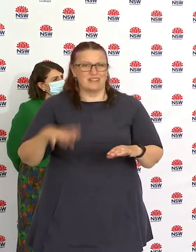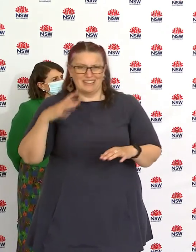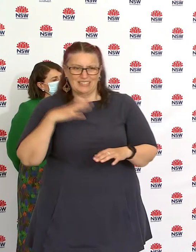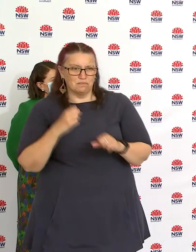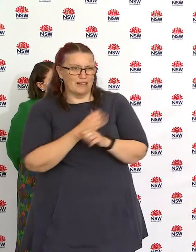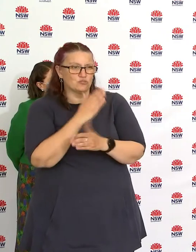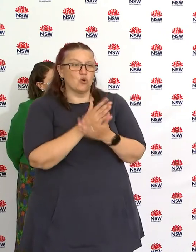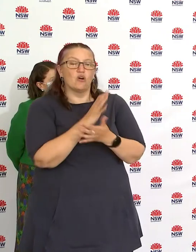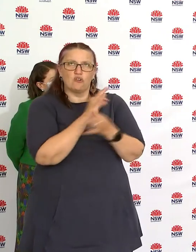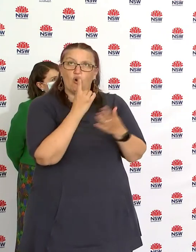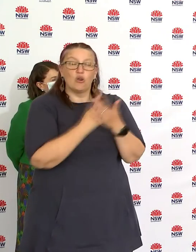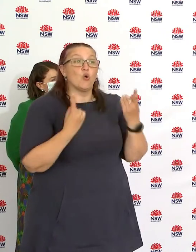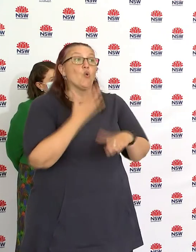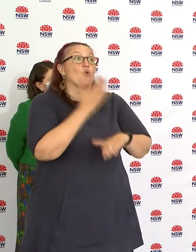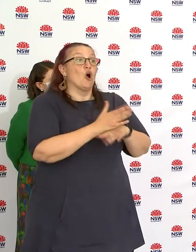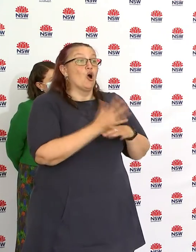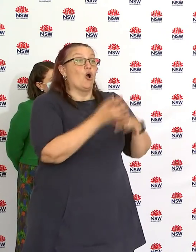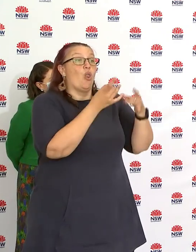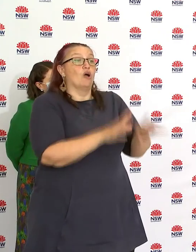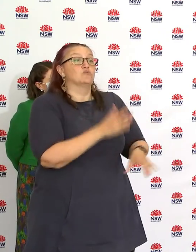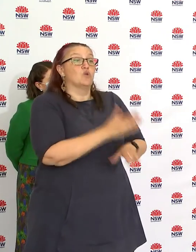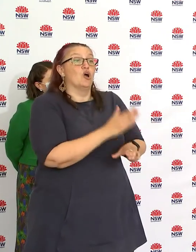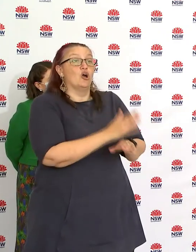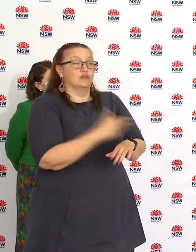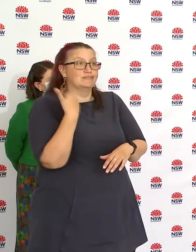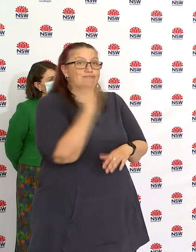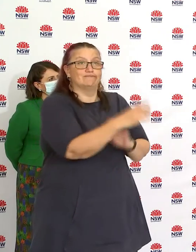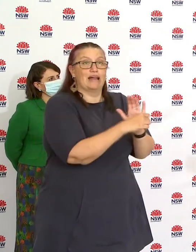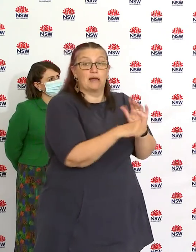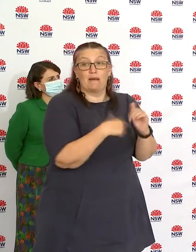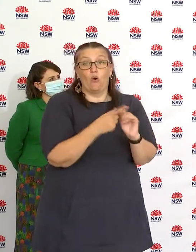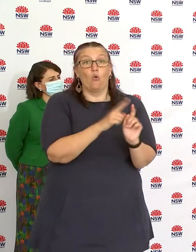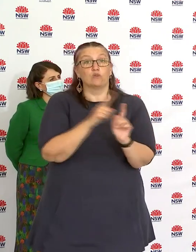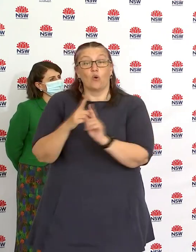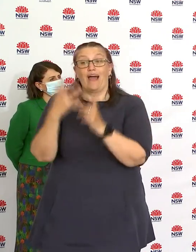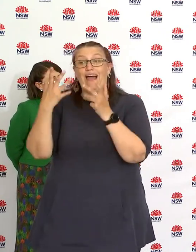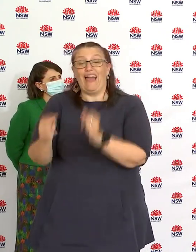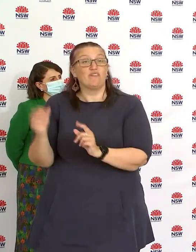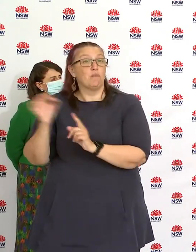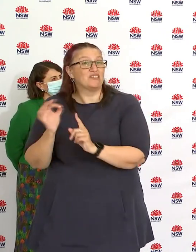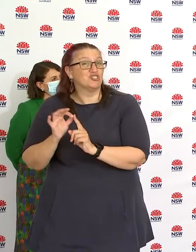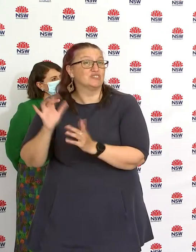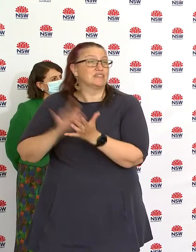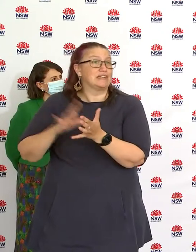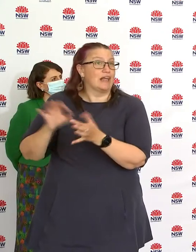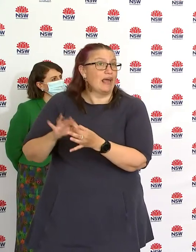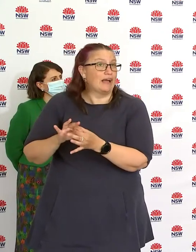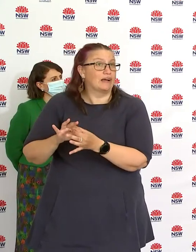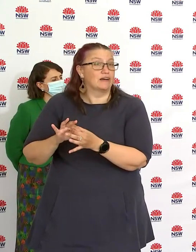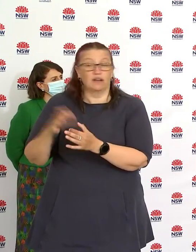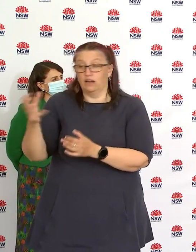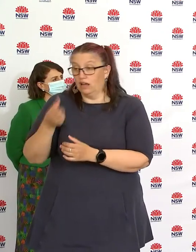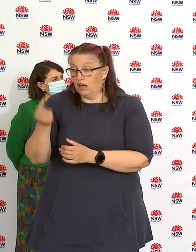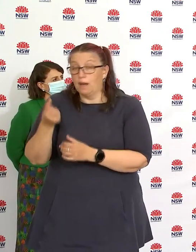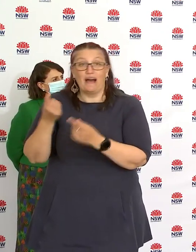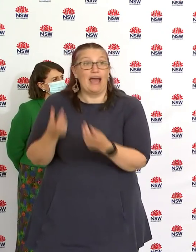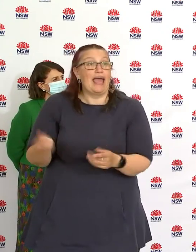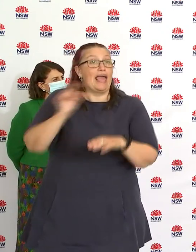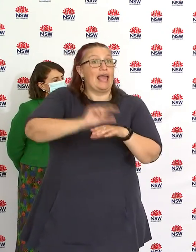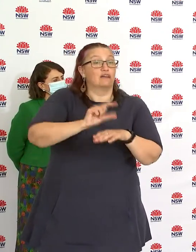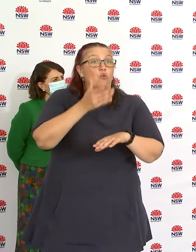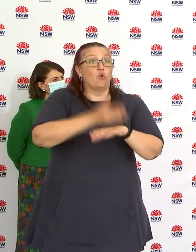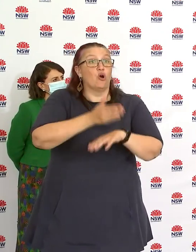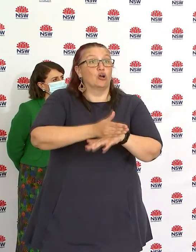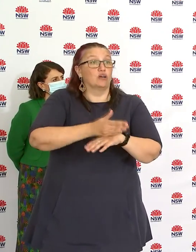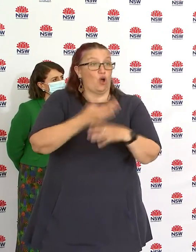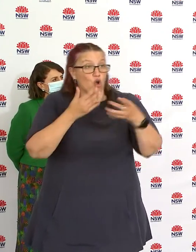case and i think the constructive discussions that the premier and i've had with the prime minister and the federal treasurer has landed this uh support package